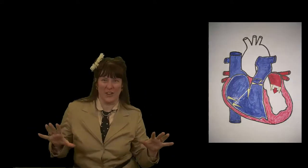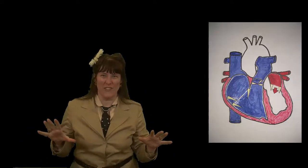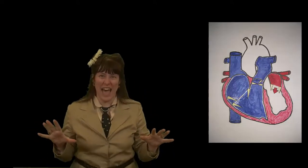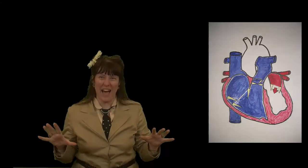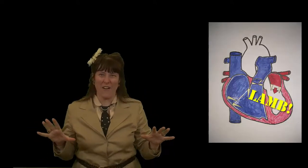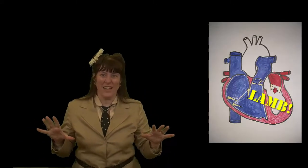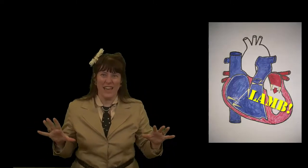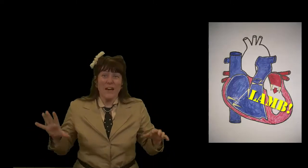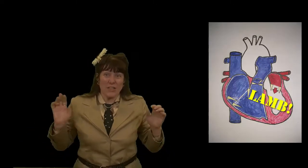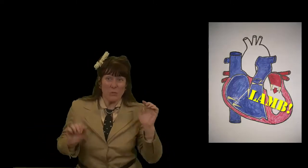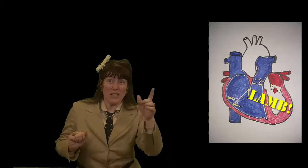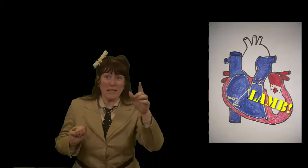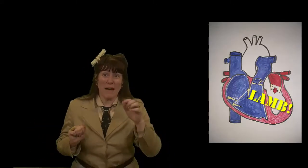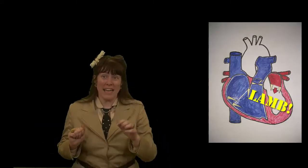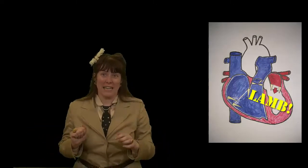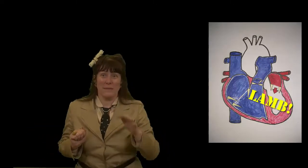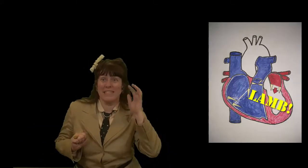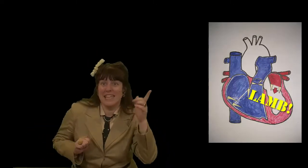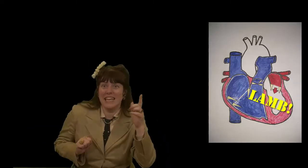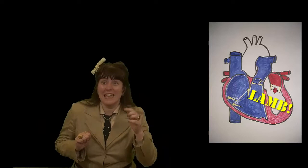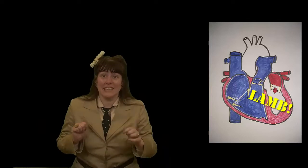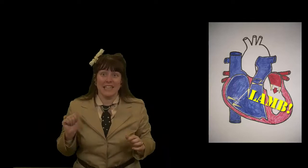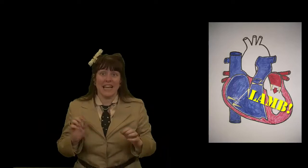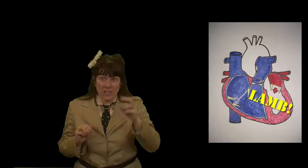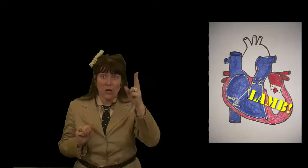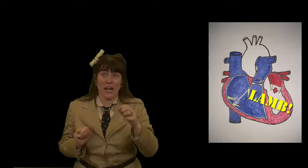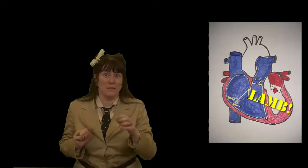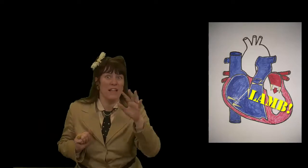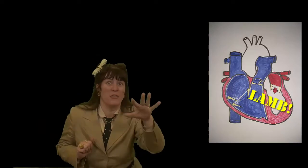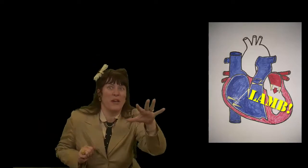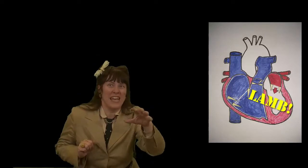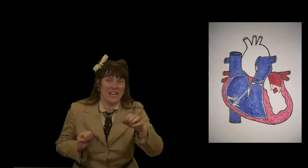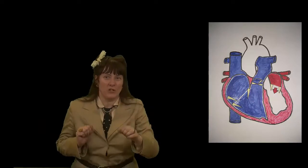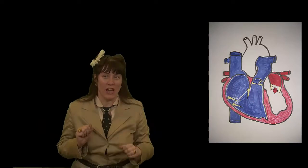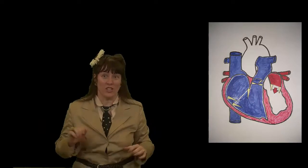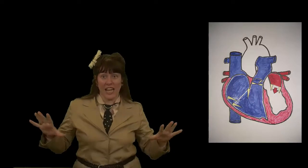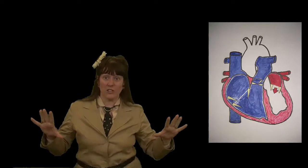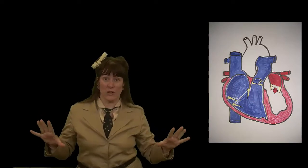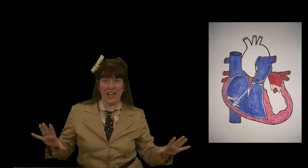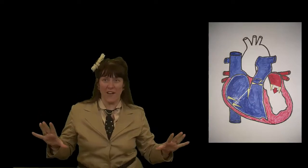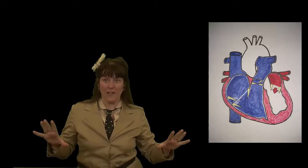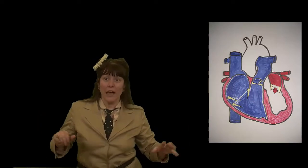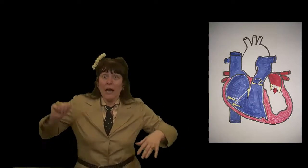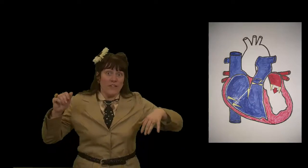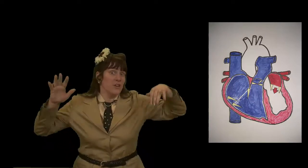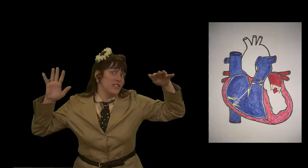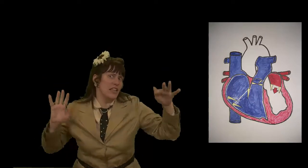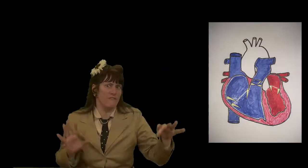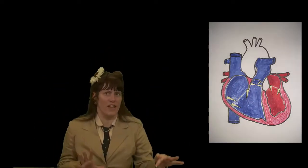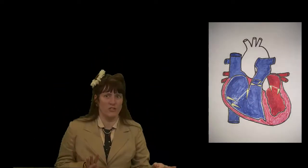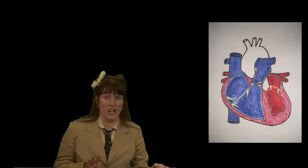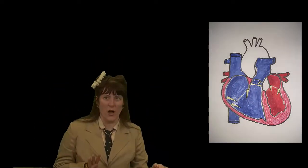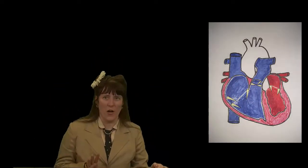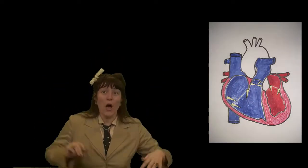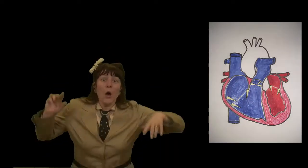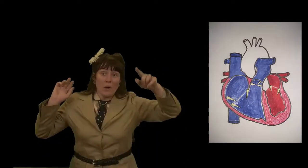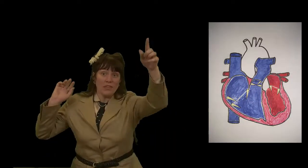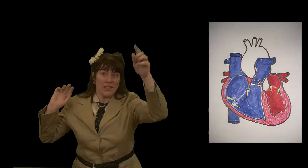valve. Where?! This one's a bicuspid C, cause it's got two cuspid three. Contraction atrial, bizzle of ventricle, with the